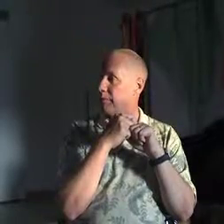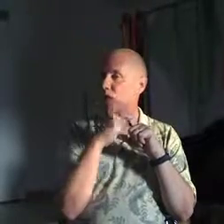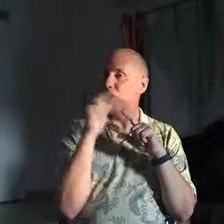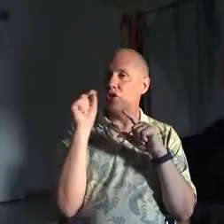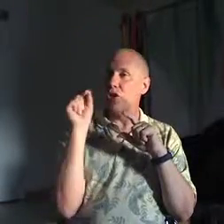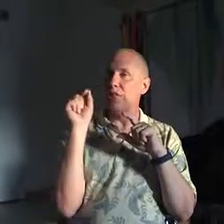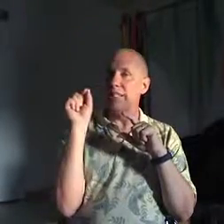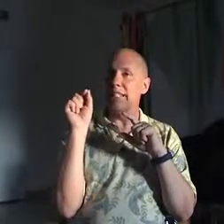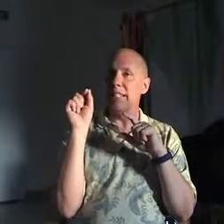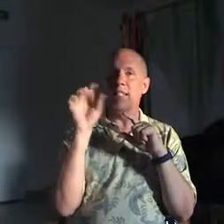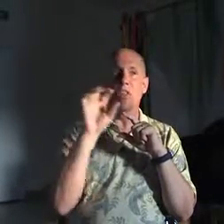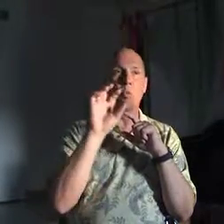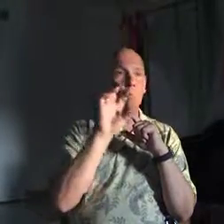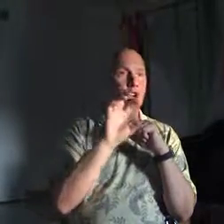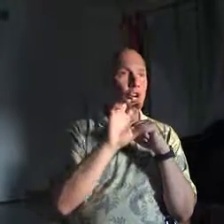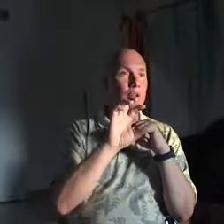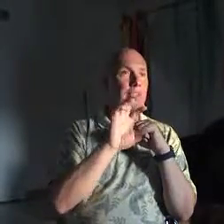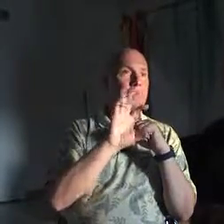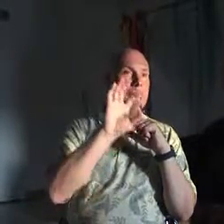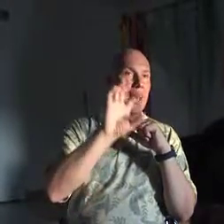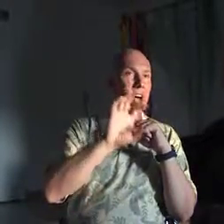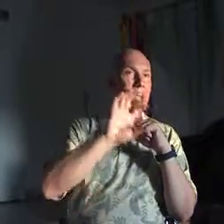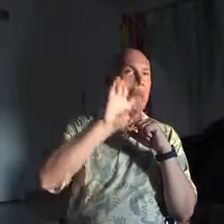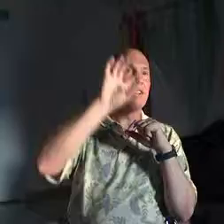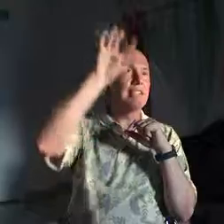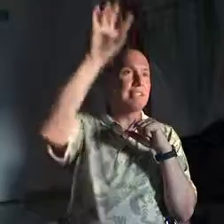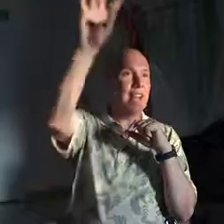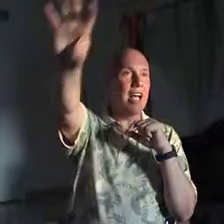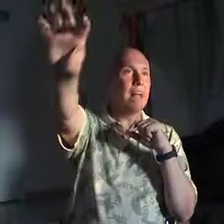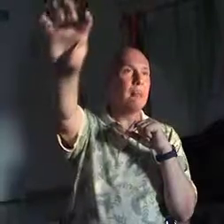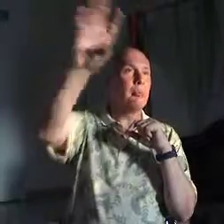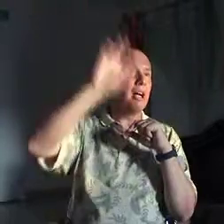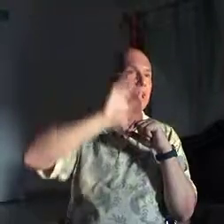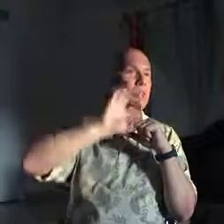To start to see that the world is not outside of your mind.